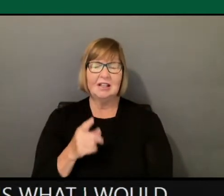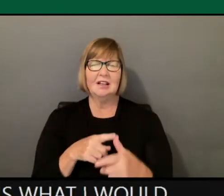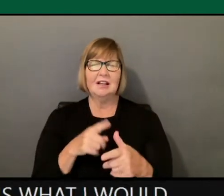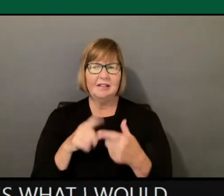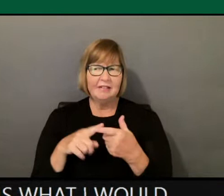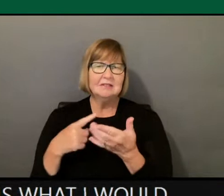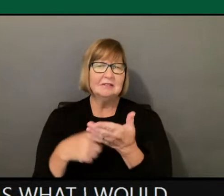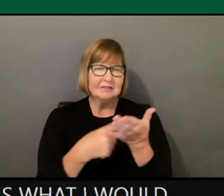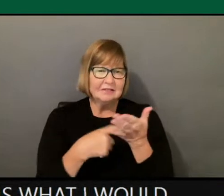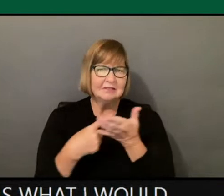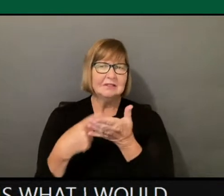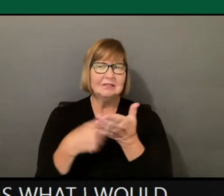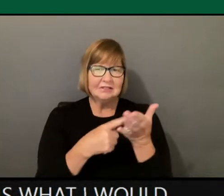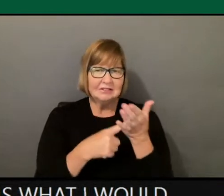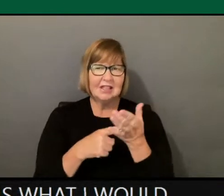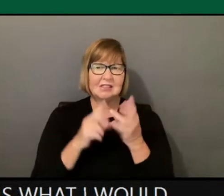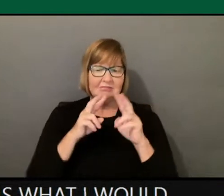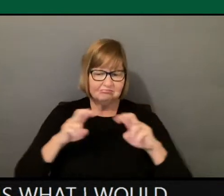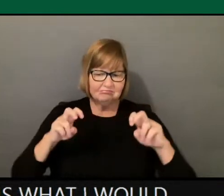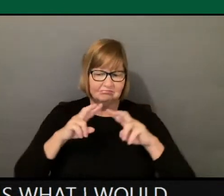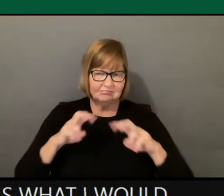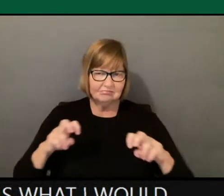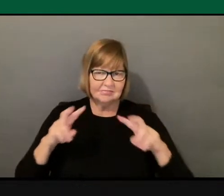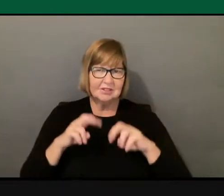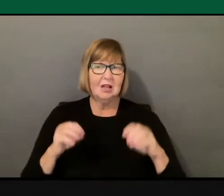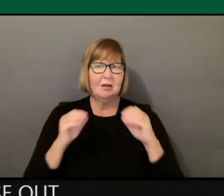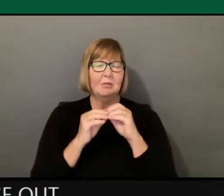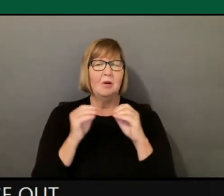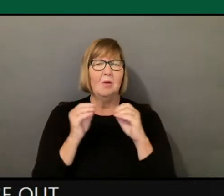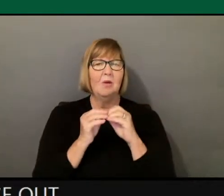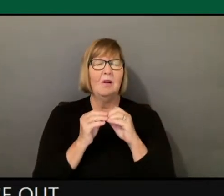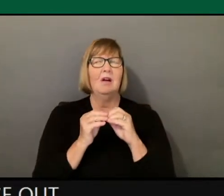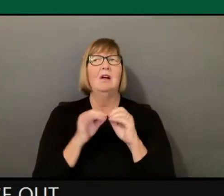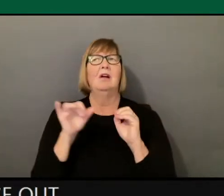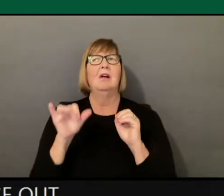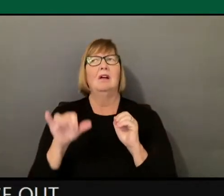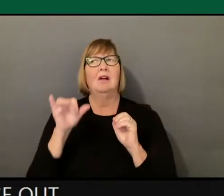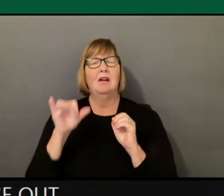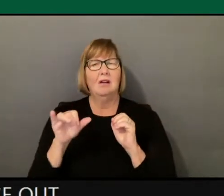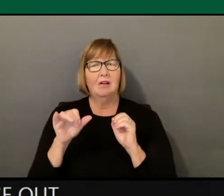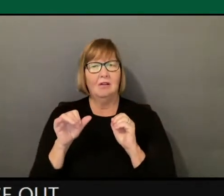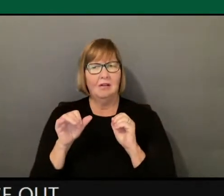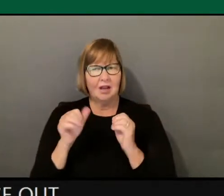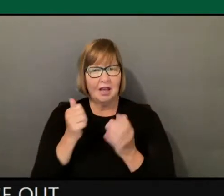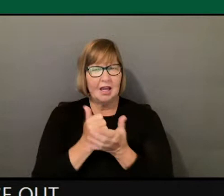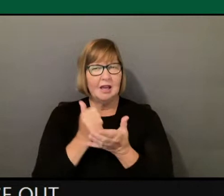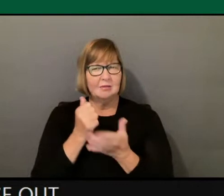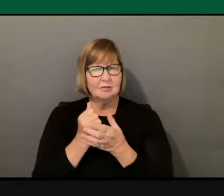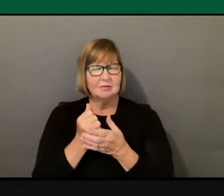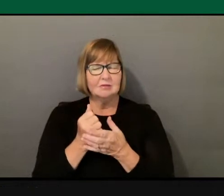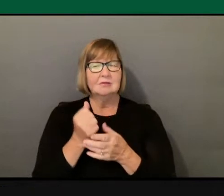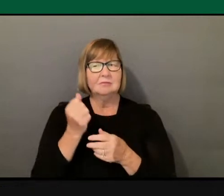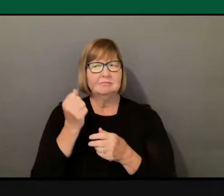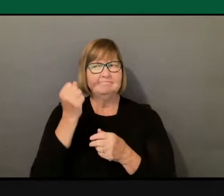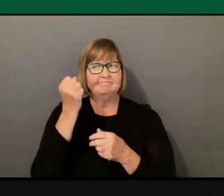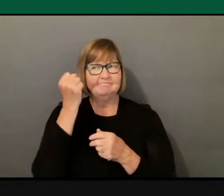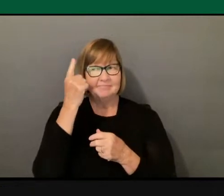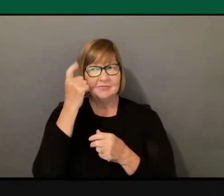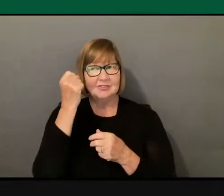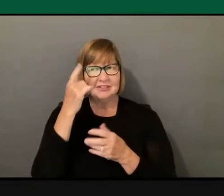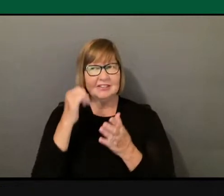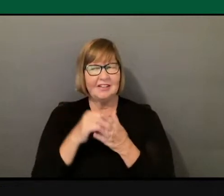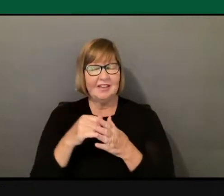frameworks that we work with, I think that helps them to see, oh, it's much more deeply embedded in the way we conceptualize